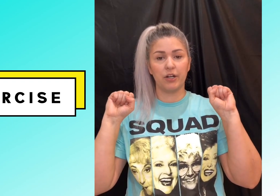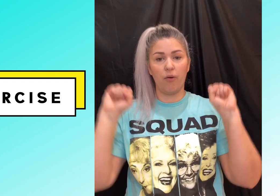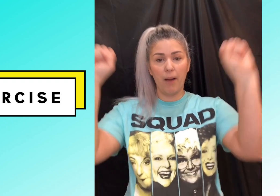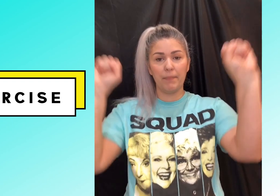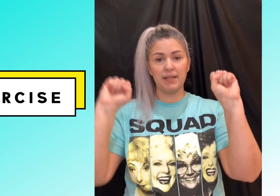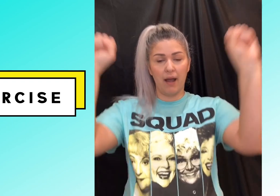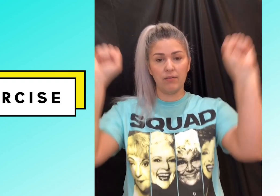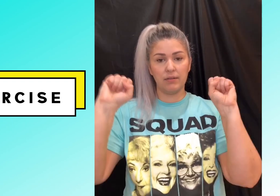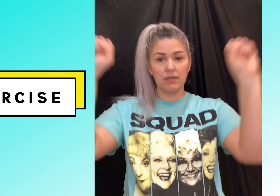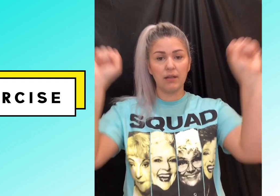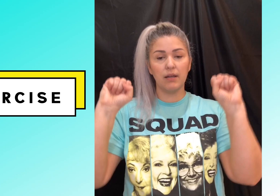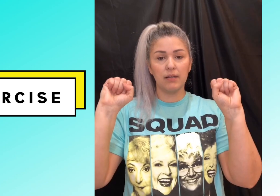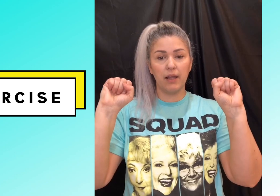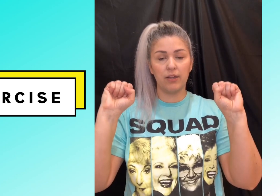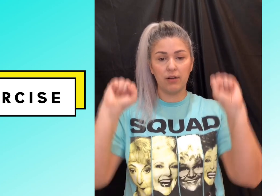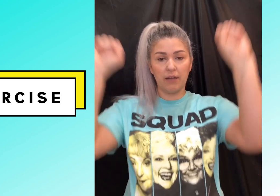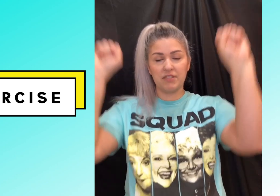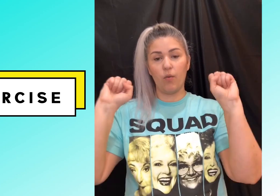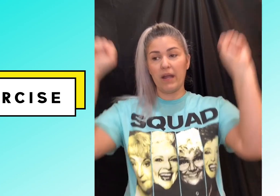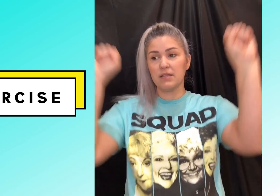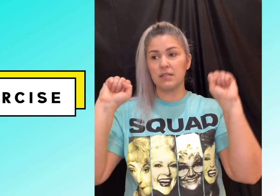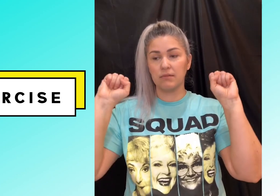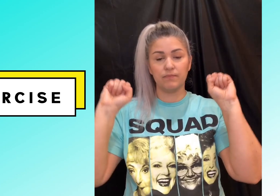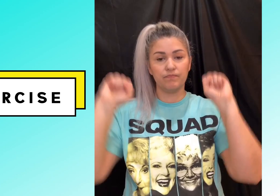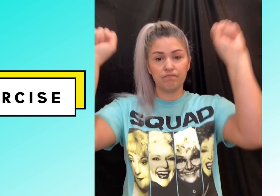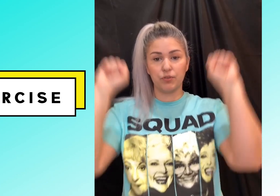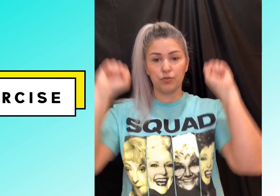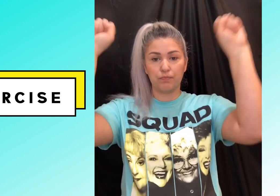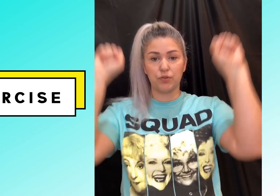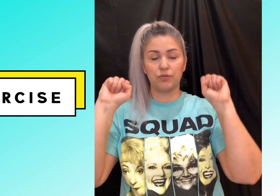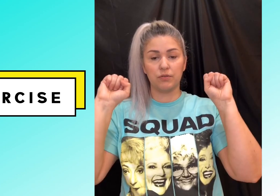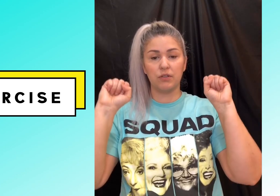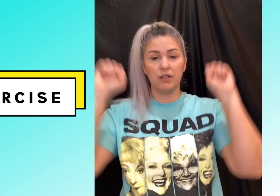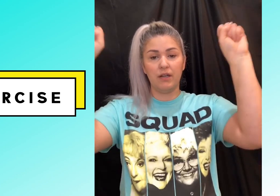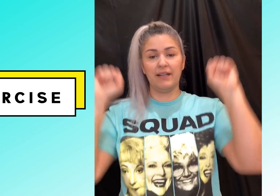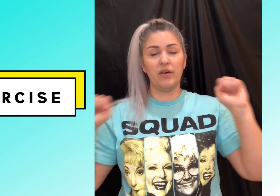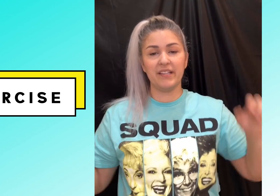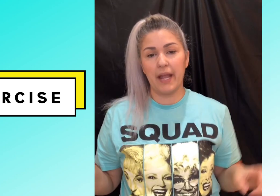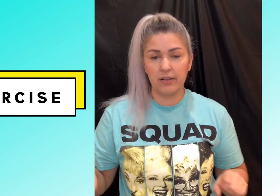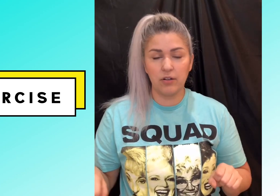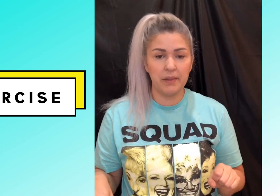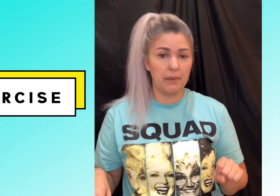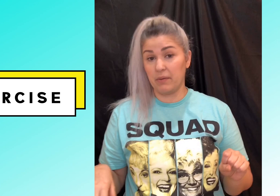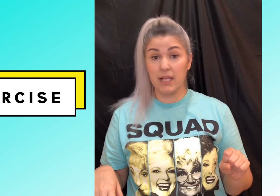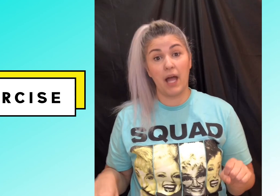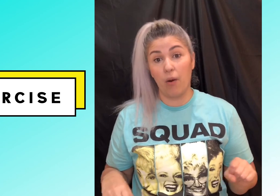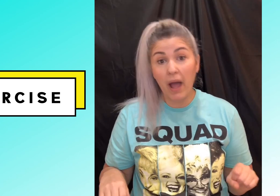you're gonna go up and down like you're lifting weights and don't get technical because like well that's not how I